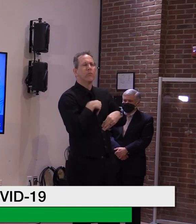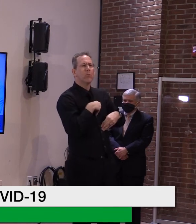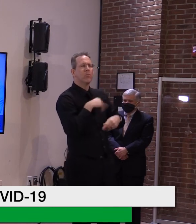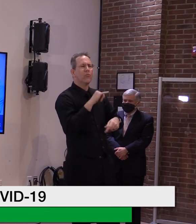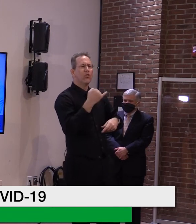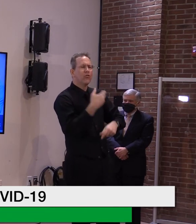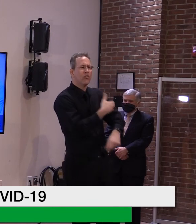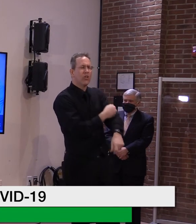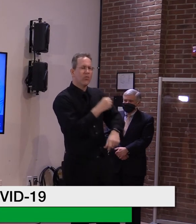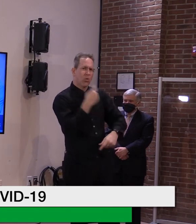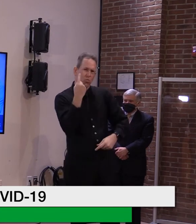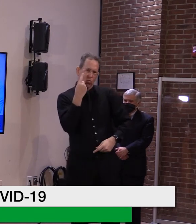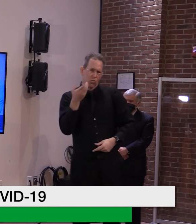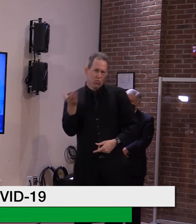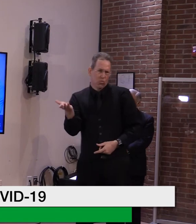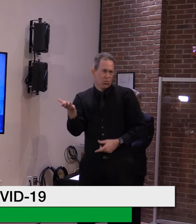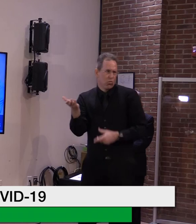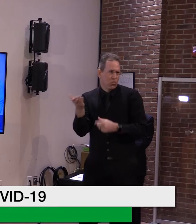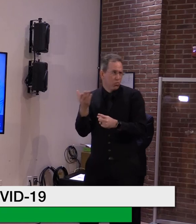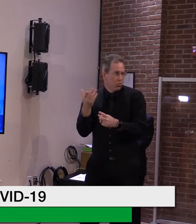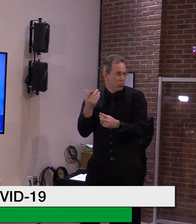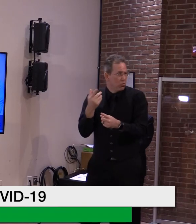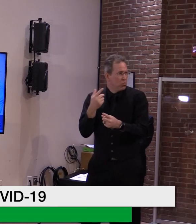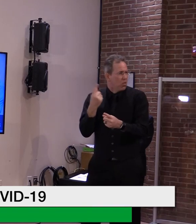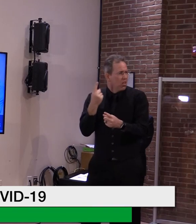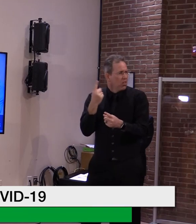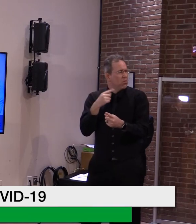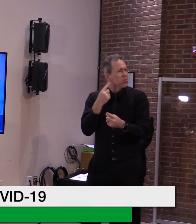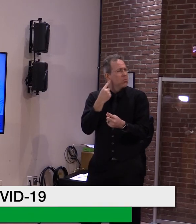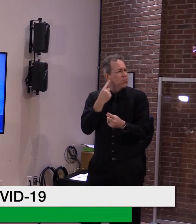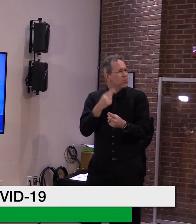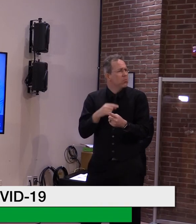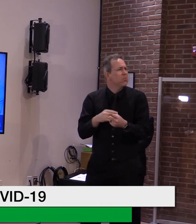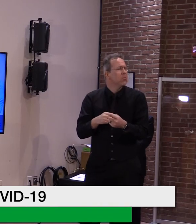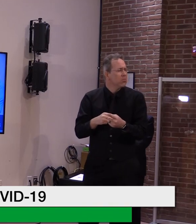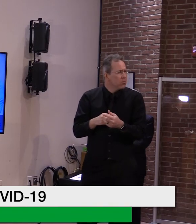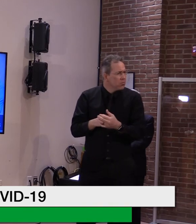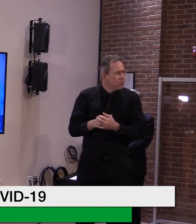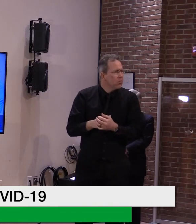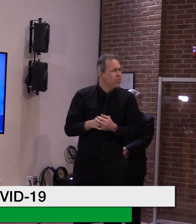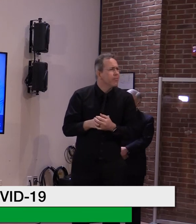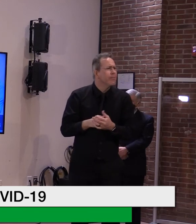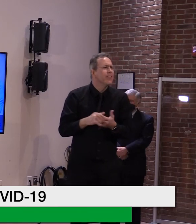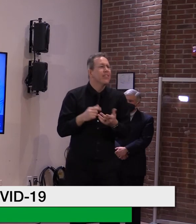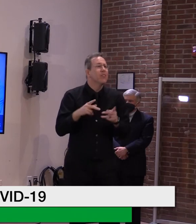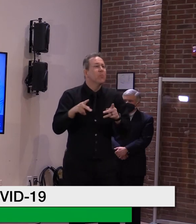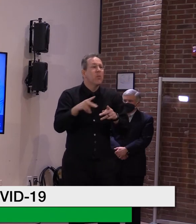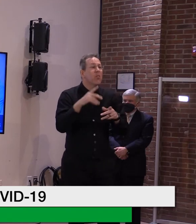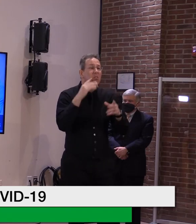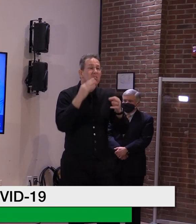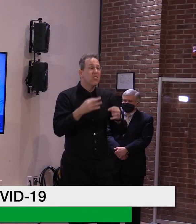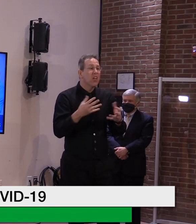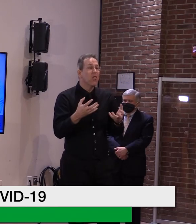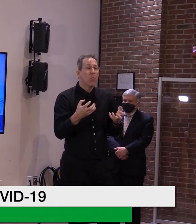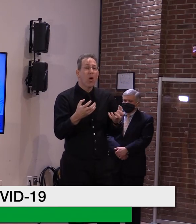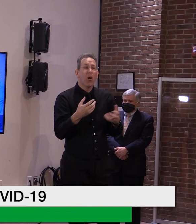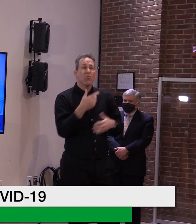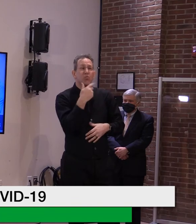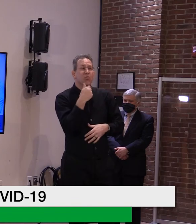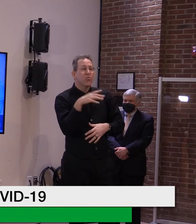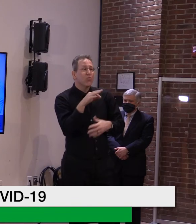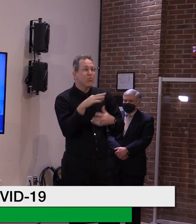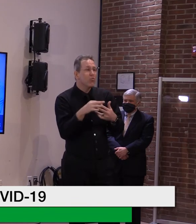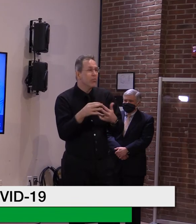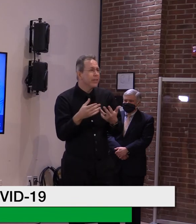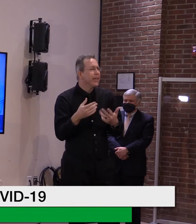Guy, it's our plan to allow people to make that choice. I've heard on the other side